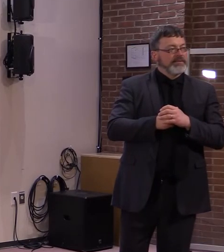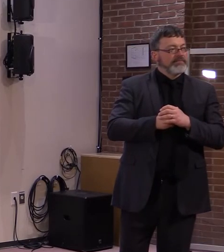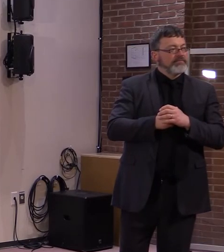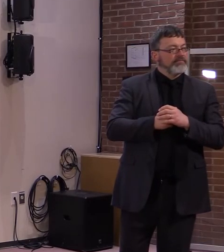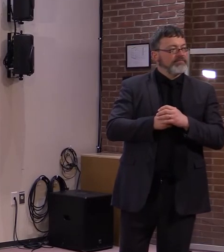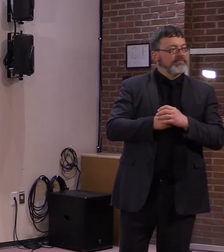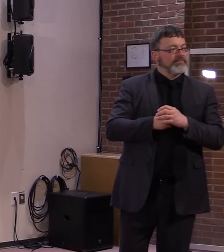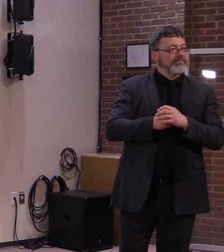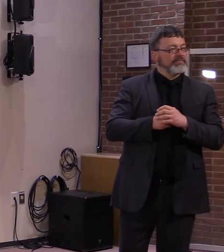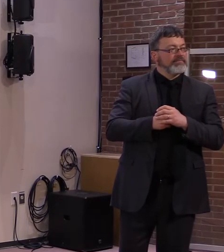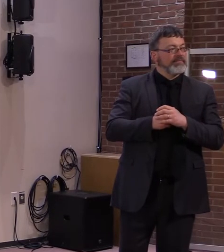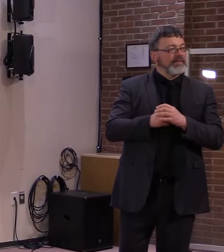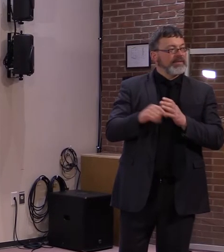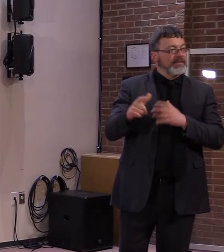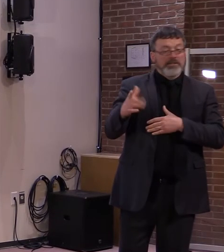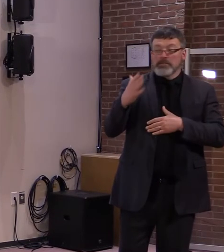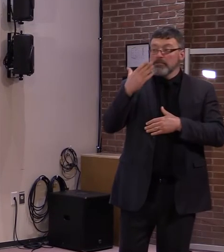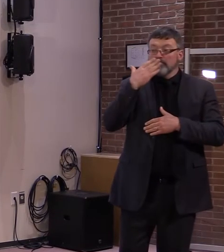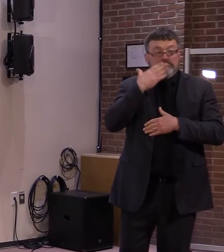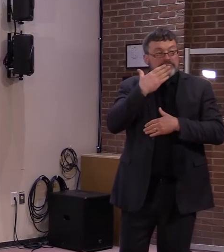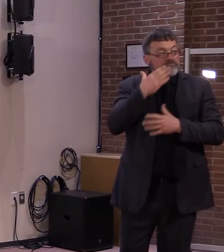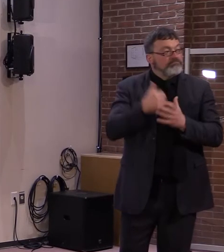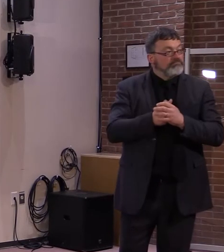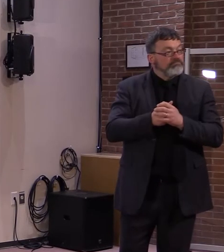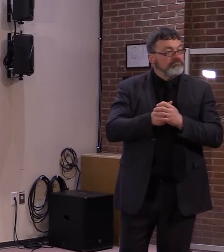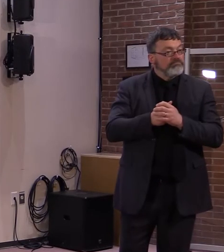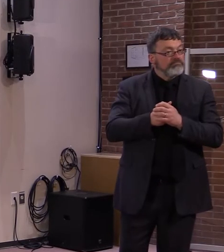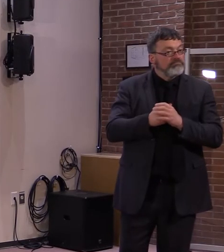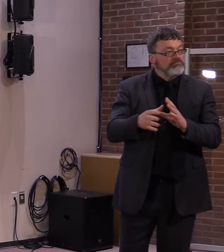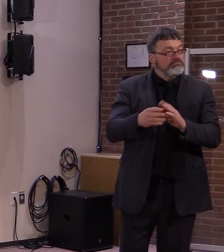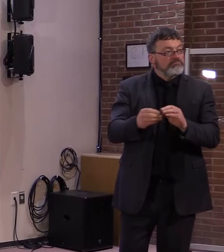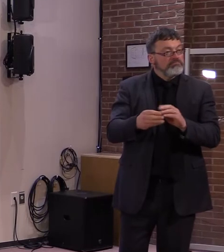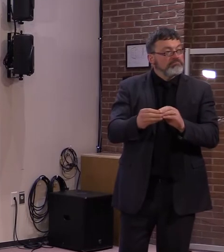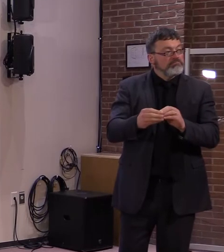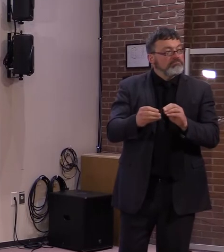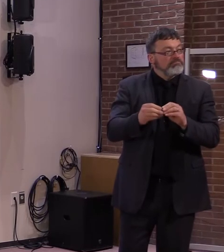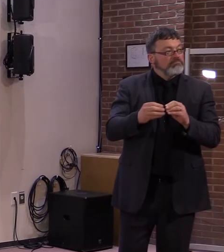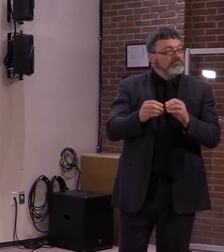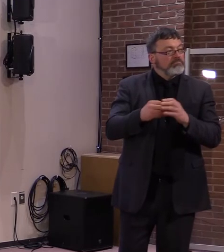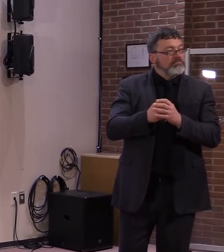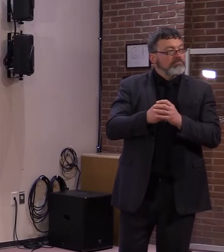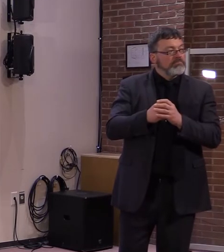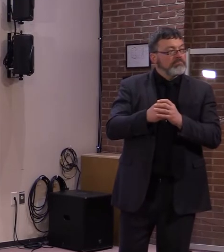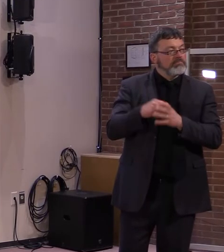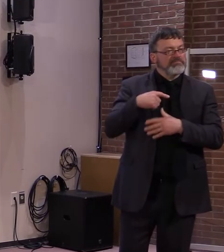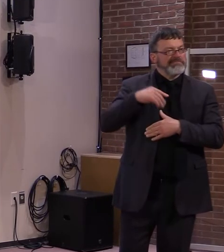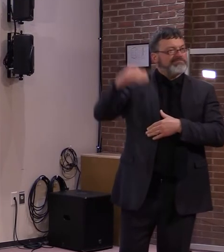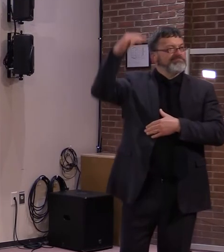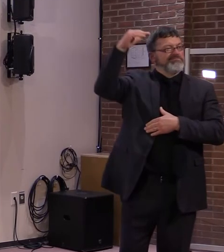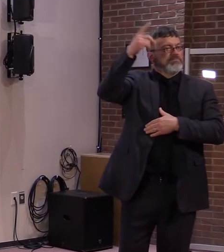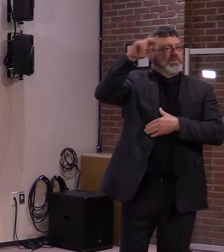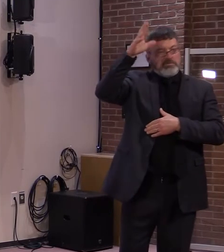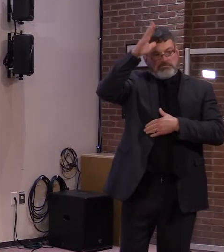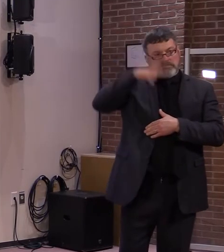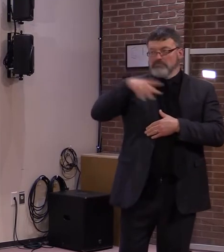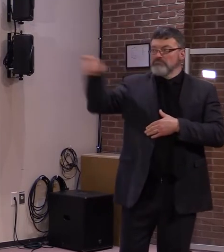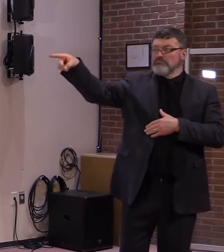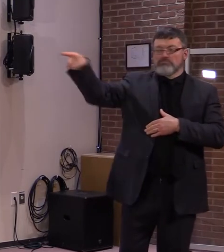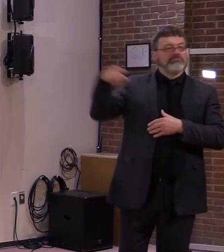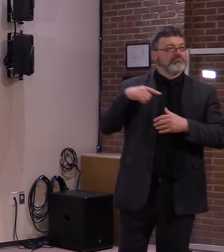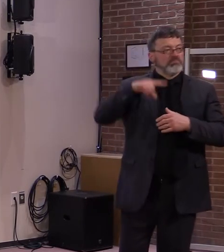Thank you. I think this is also for Dr. Levine. I'm curious,